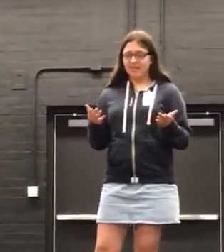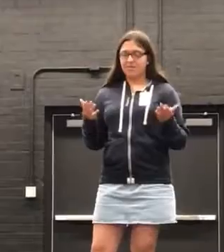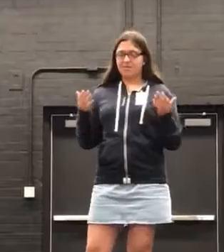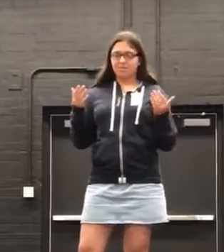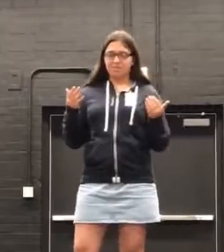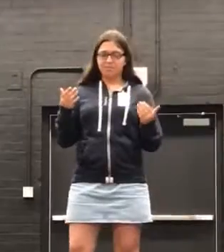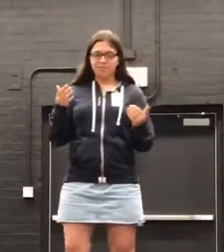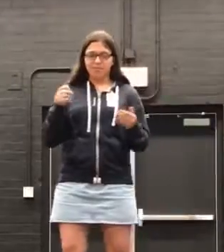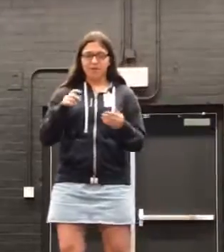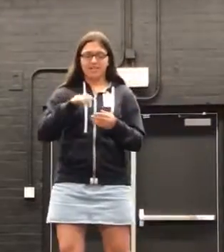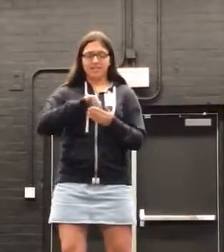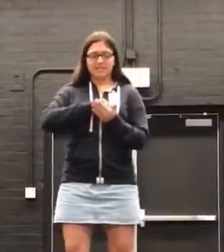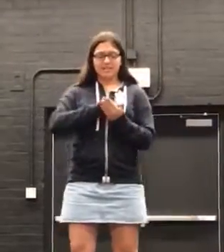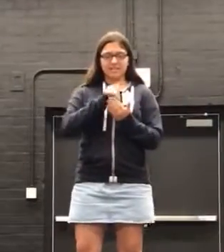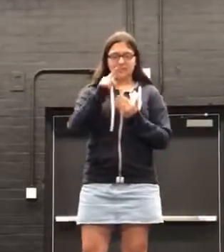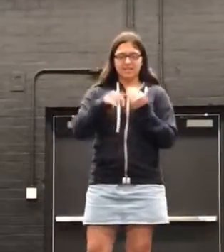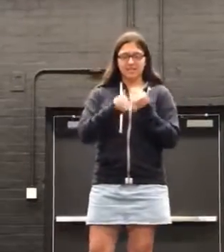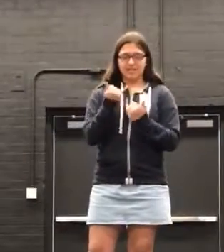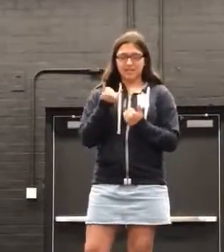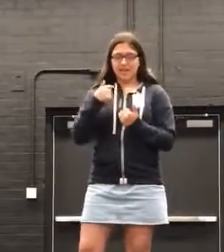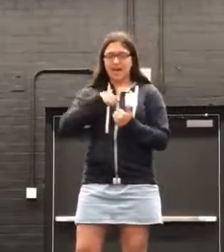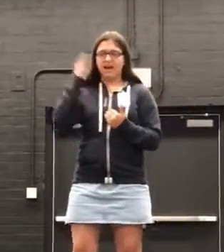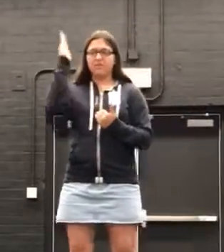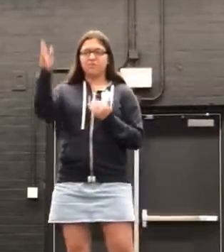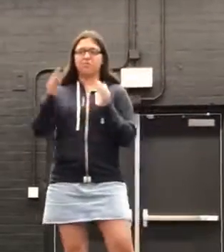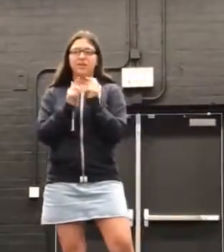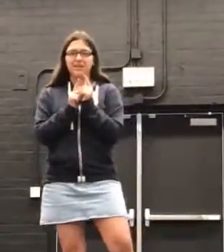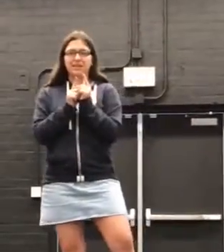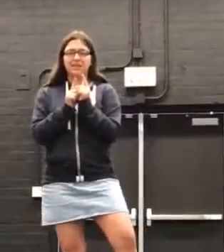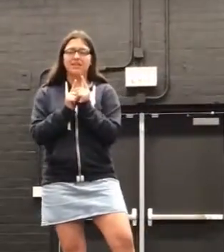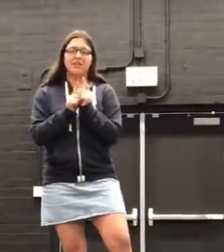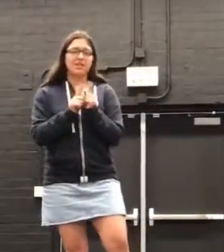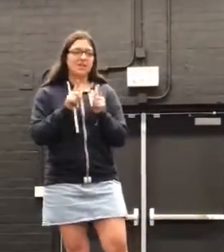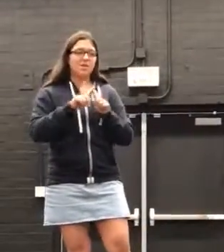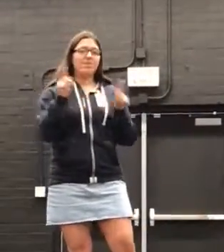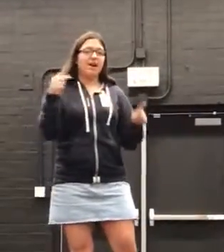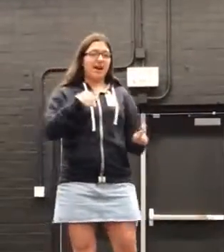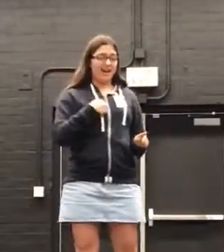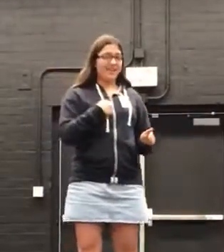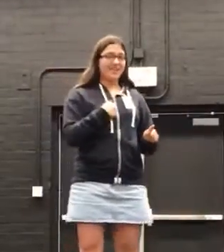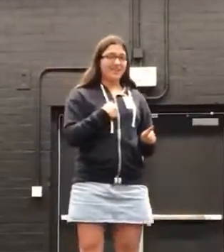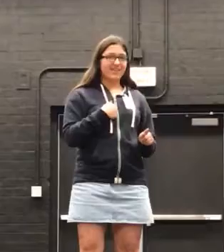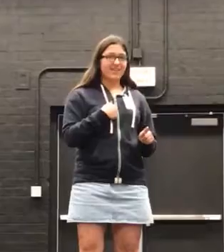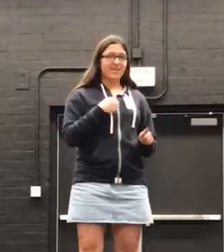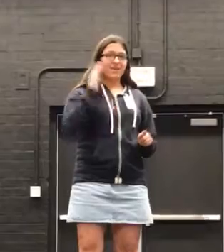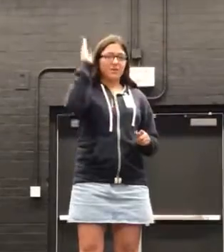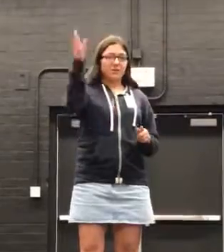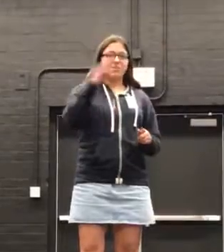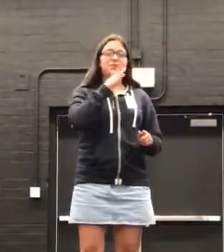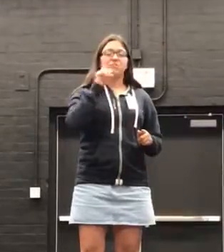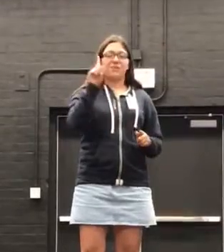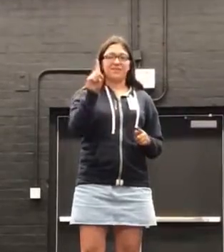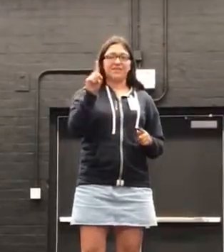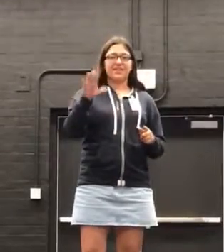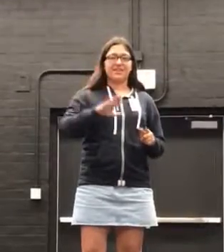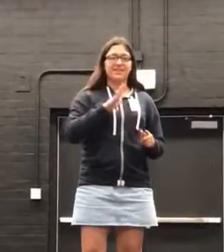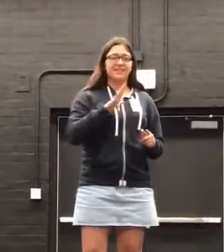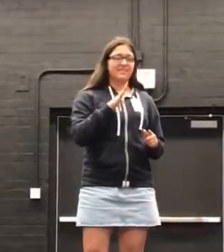Many projects I will meet, but I will be one of the elites.